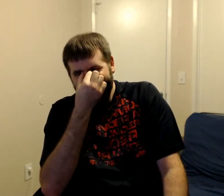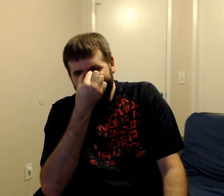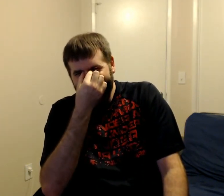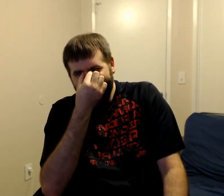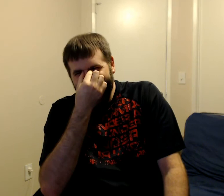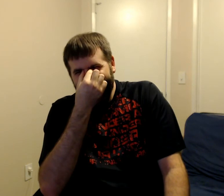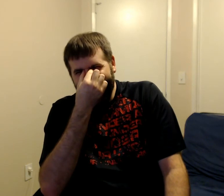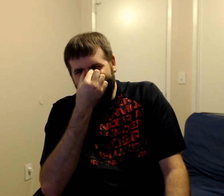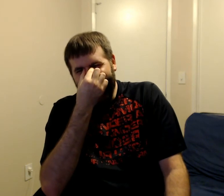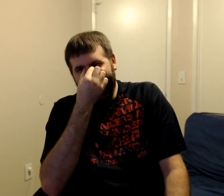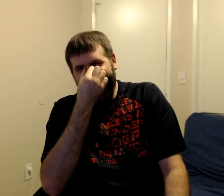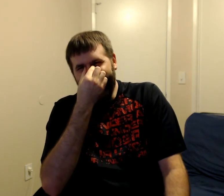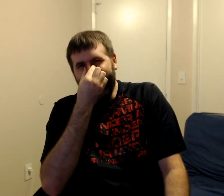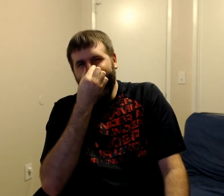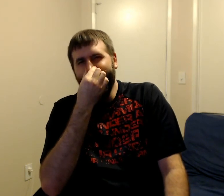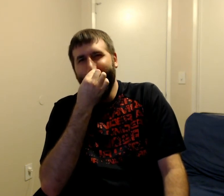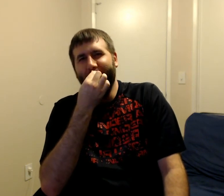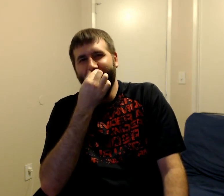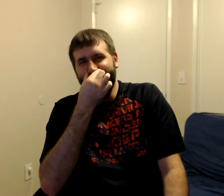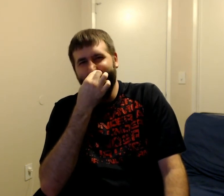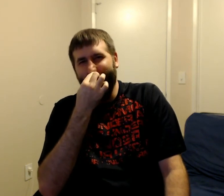oh my goodness great